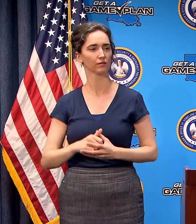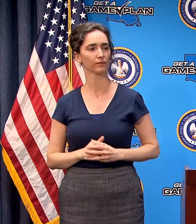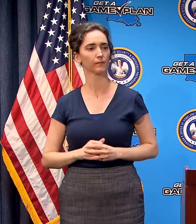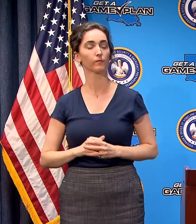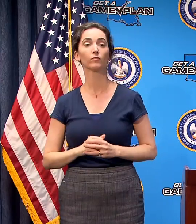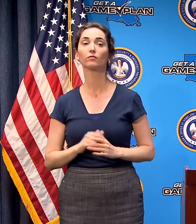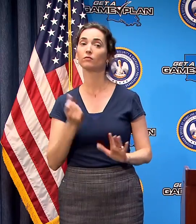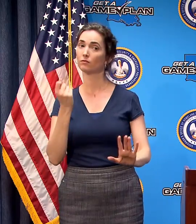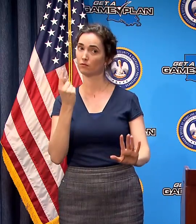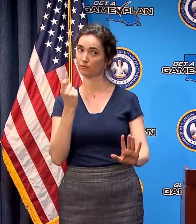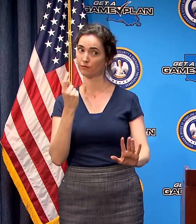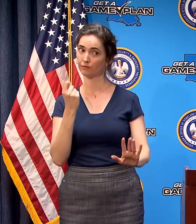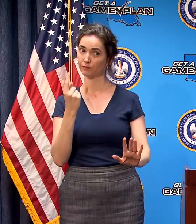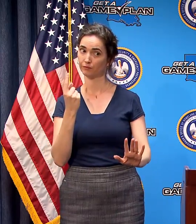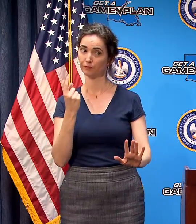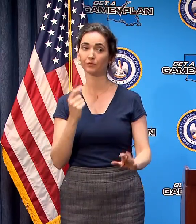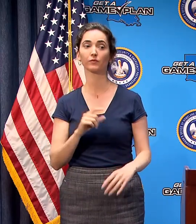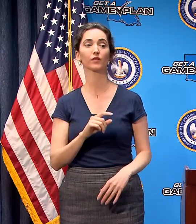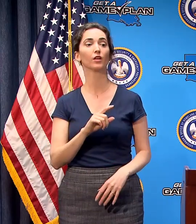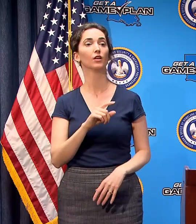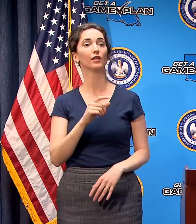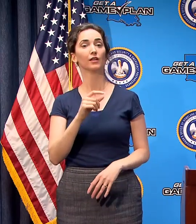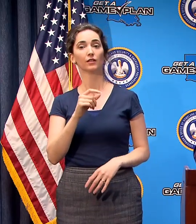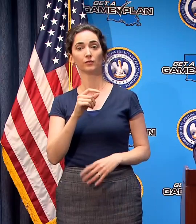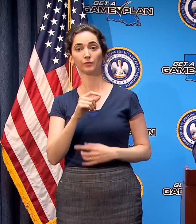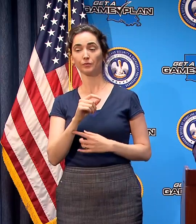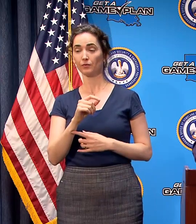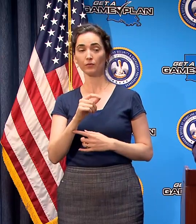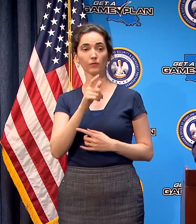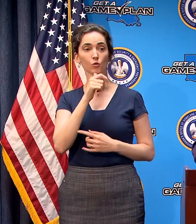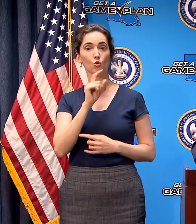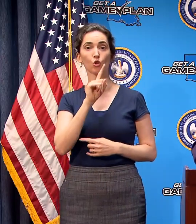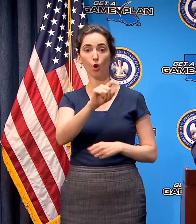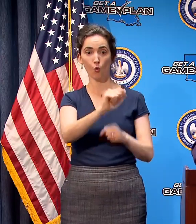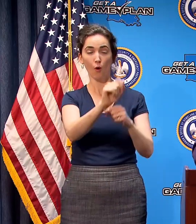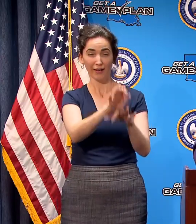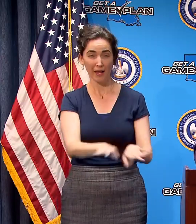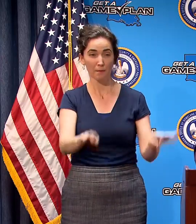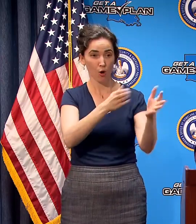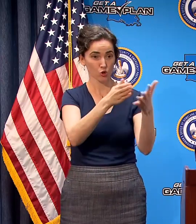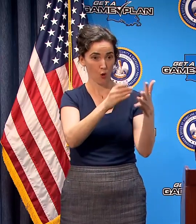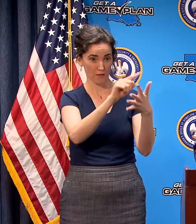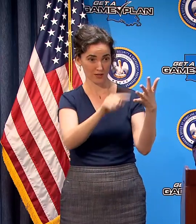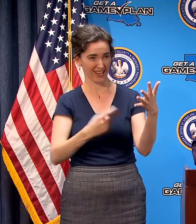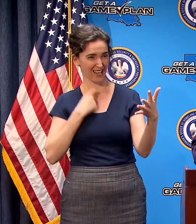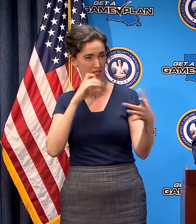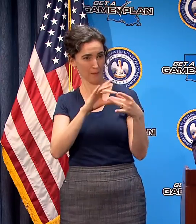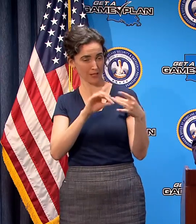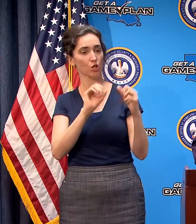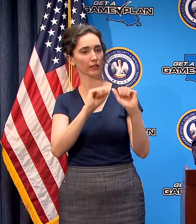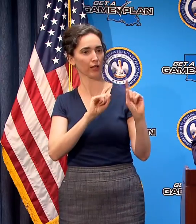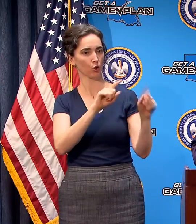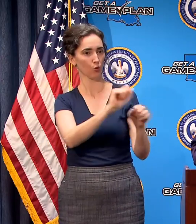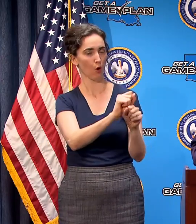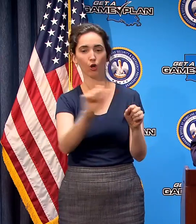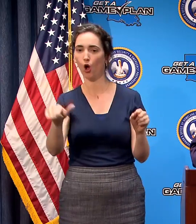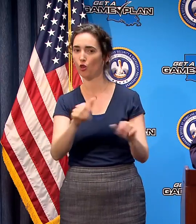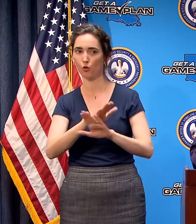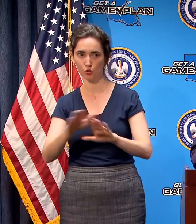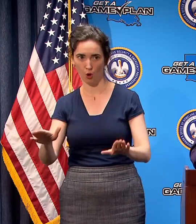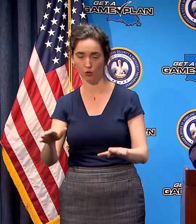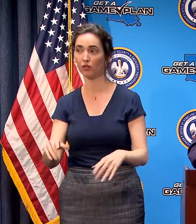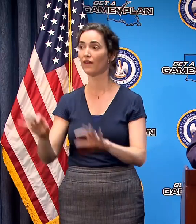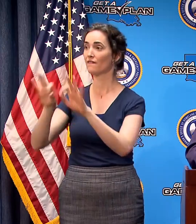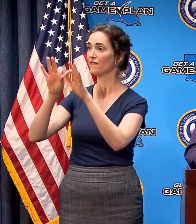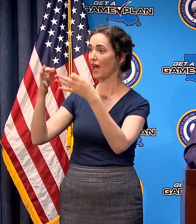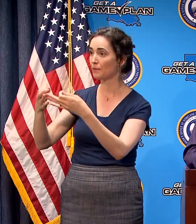however you should not go to work unless you are providing essential services as is defined by this order visit friends and family if